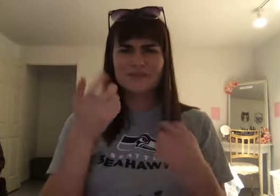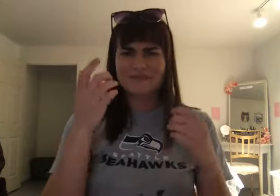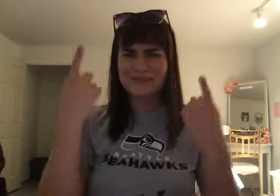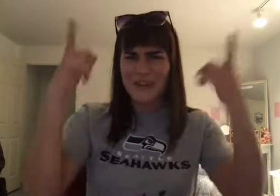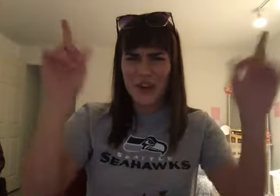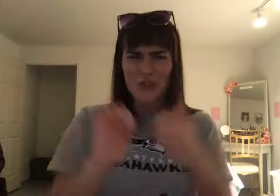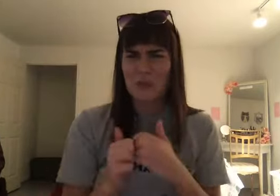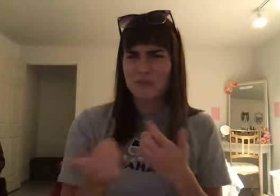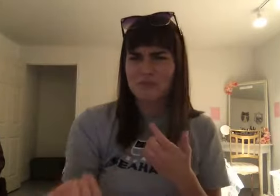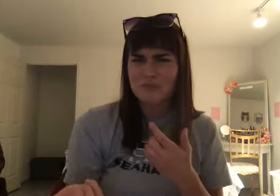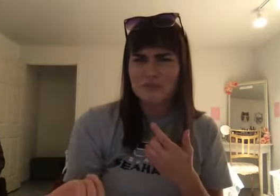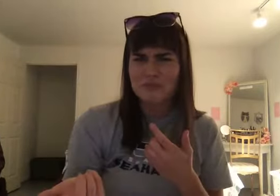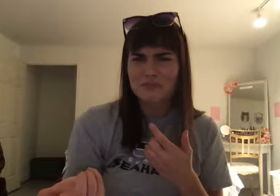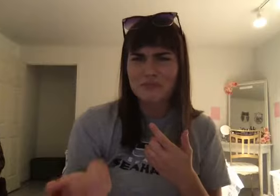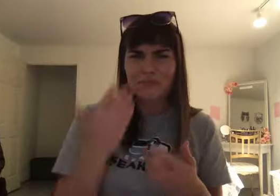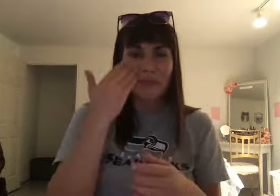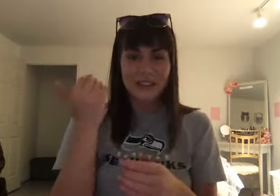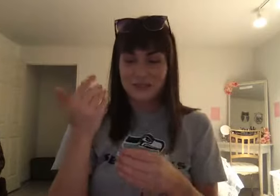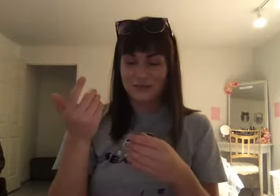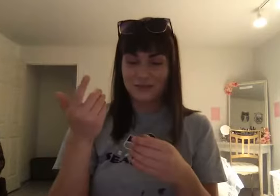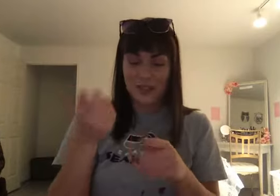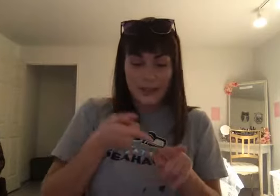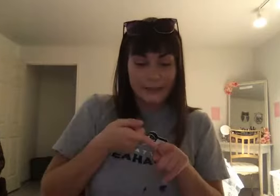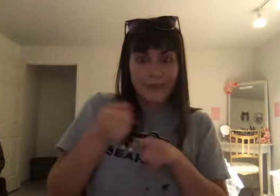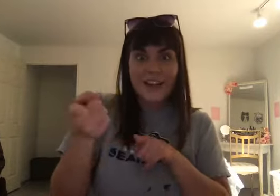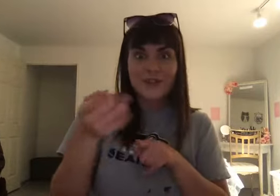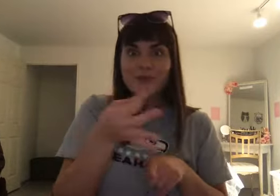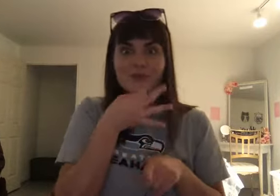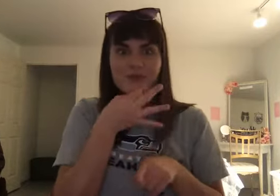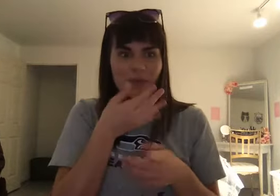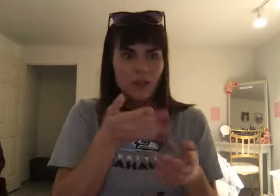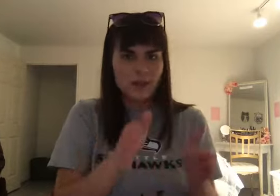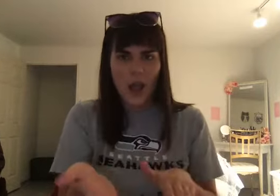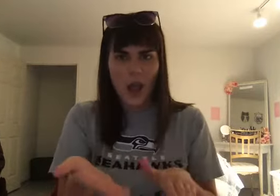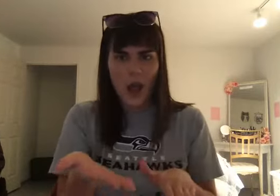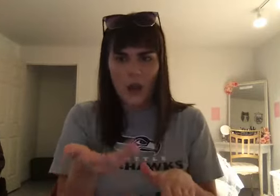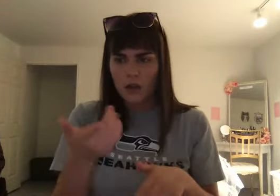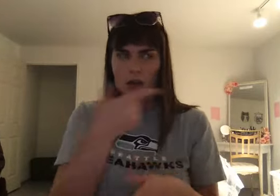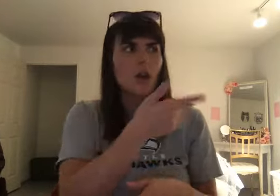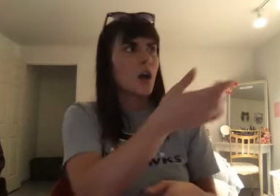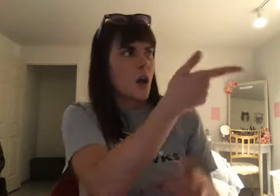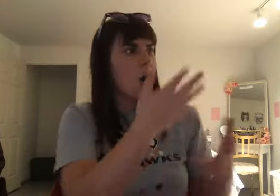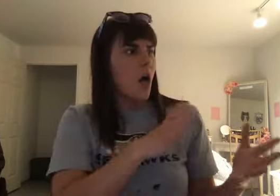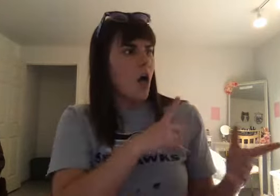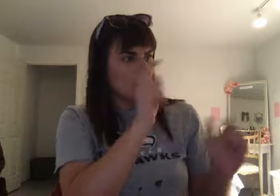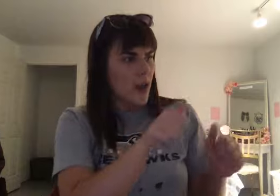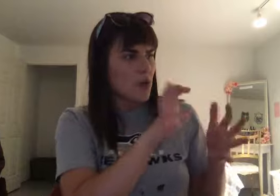a civilization. Because the specialized masters will eventually go and die. And that knowledge needs to be passed on. And not just passed on.